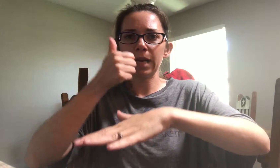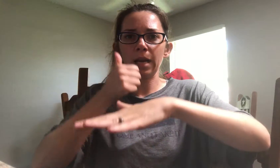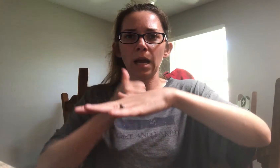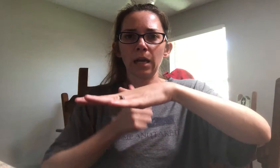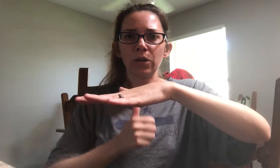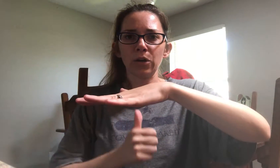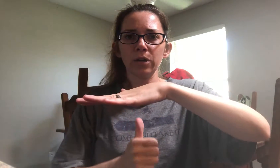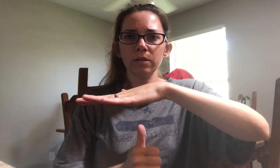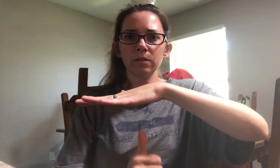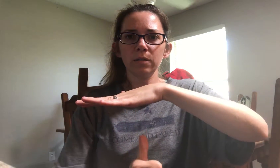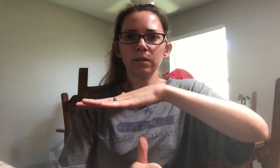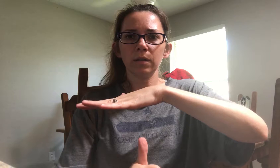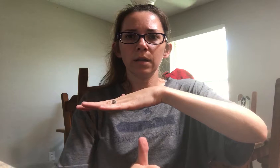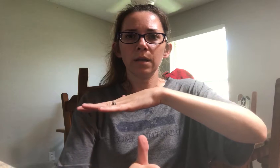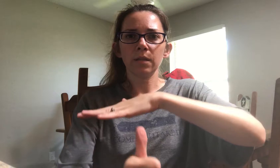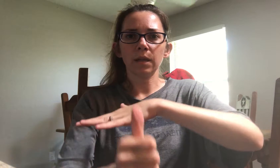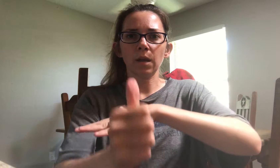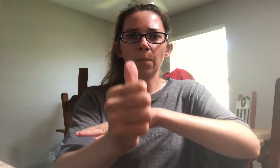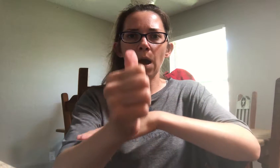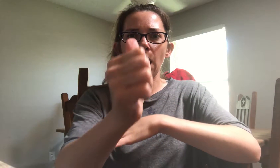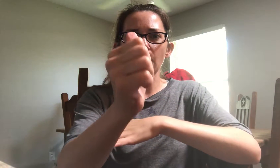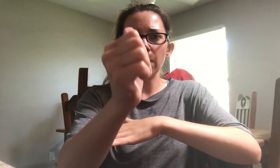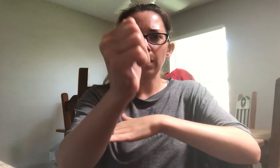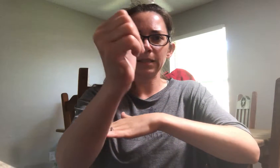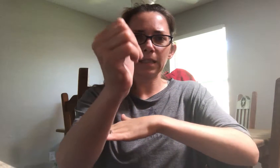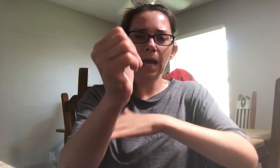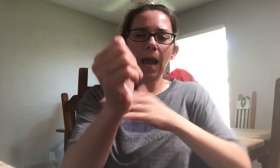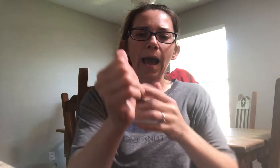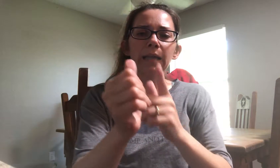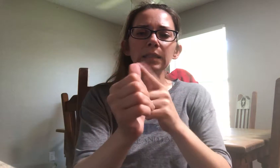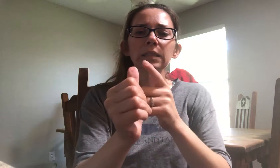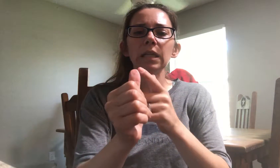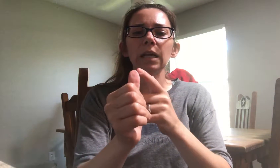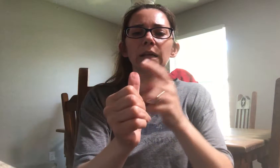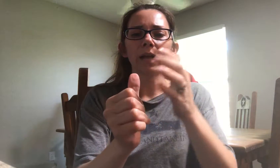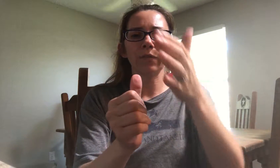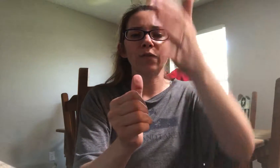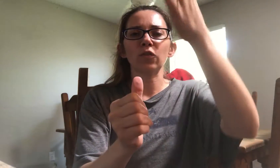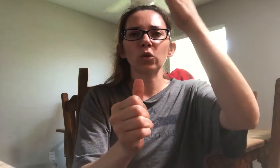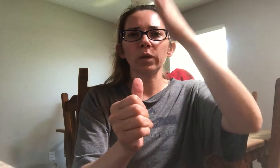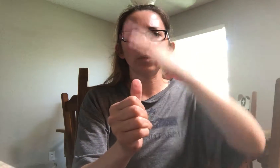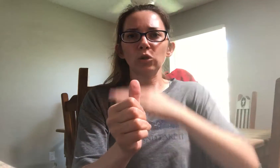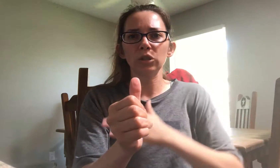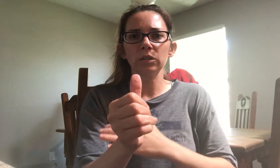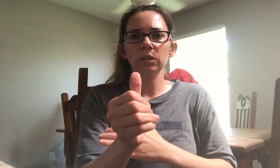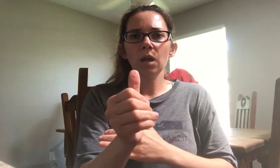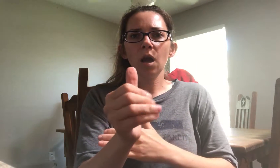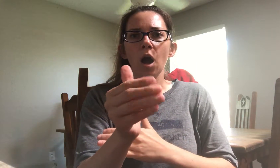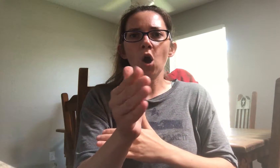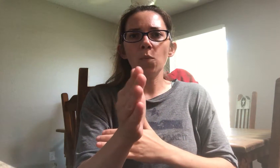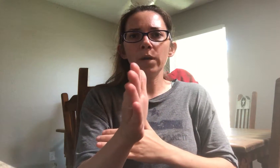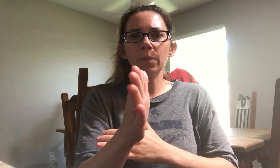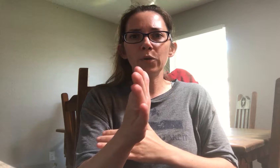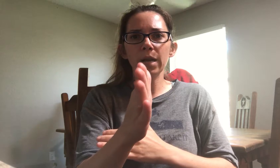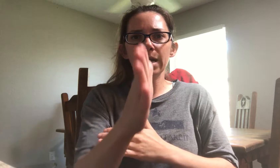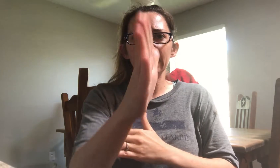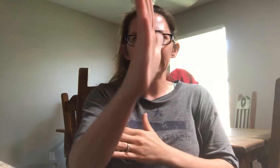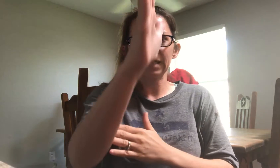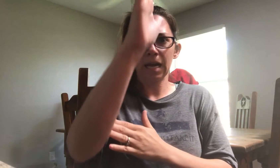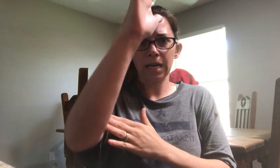sign under. Then come up and as a kind of fluid motion, open up your hand and sign